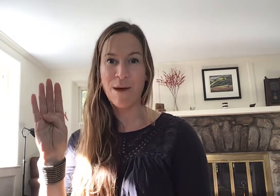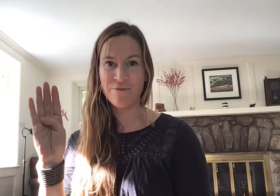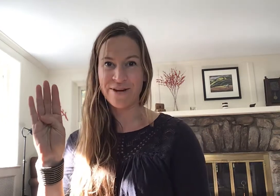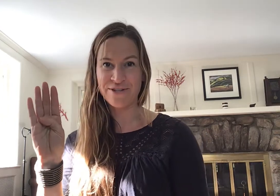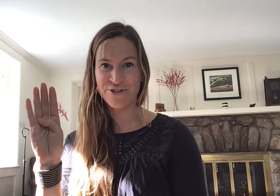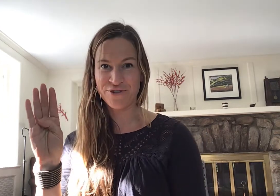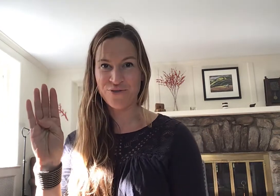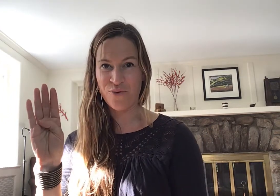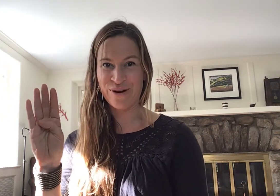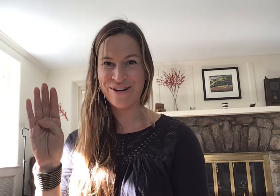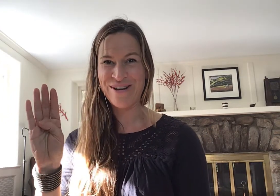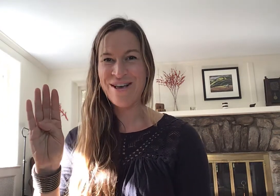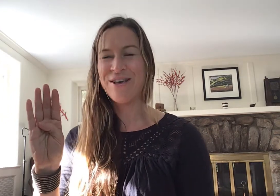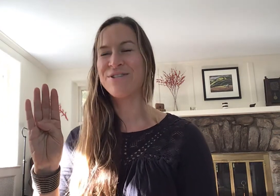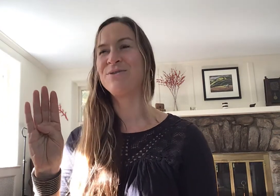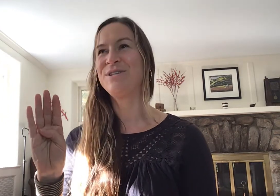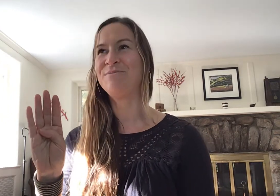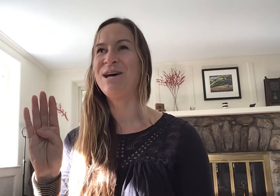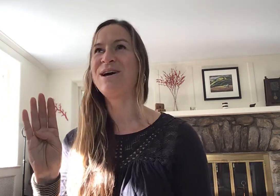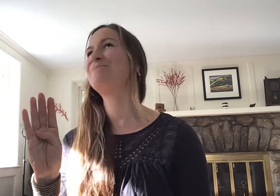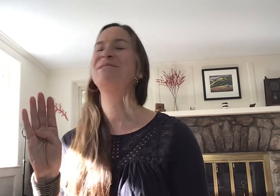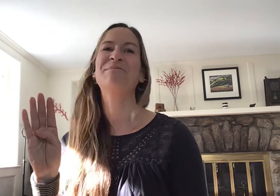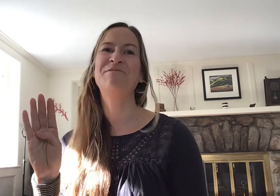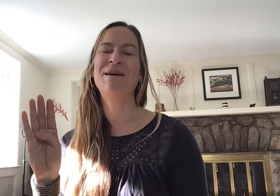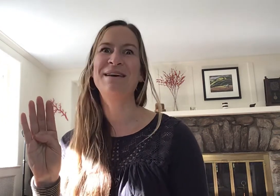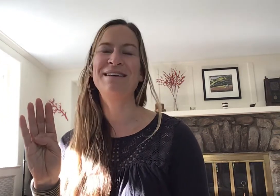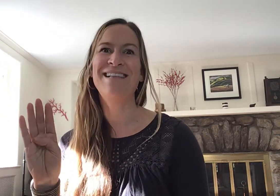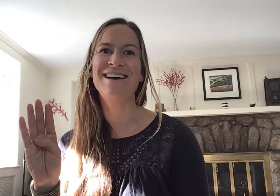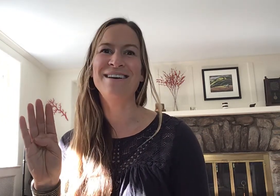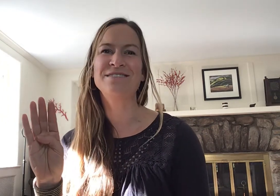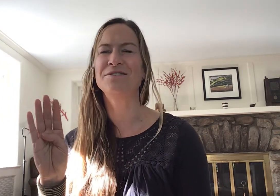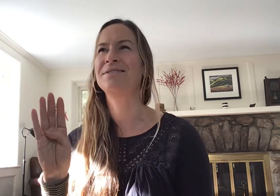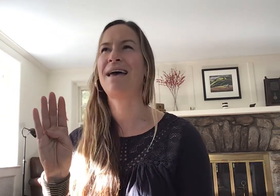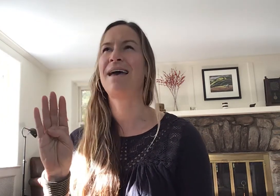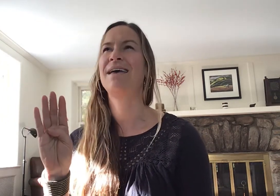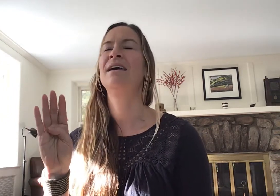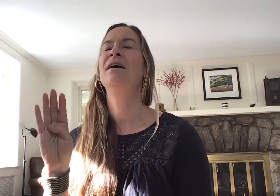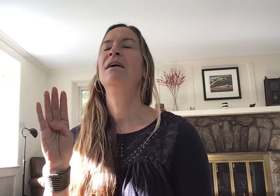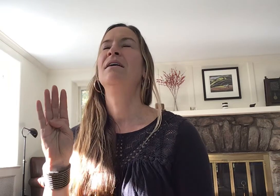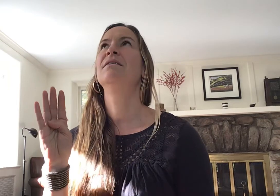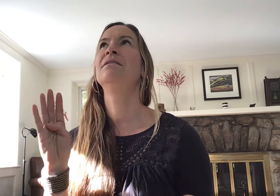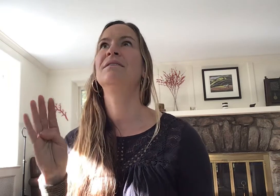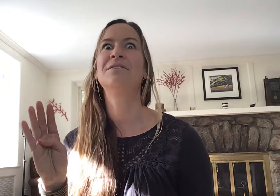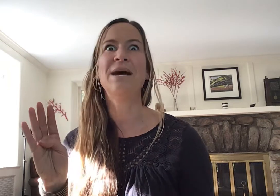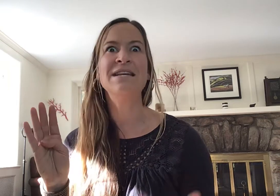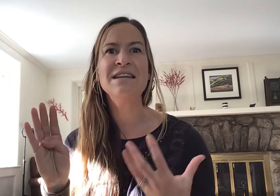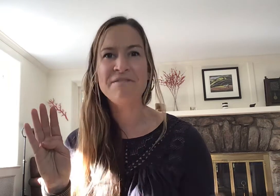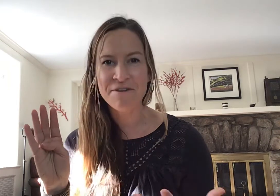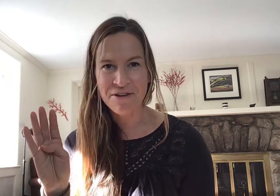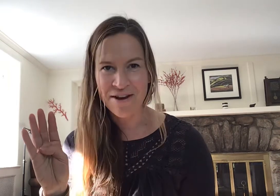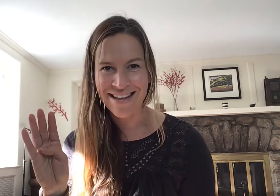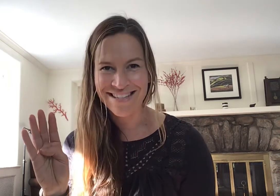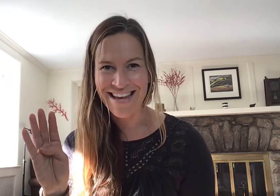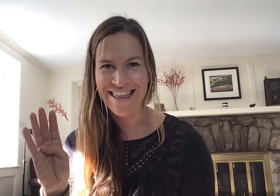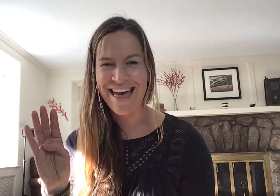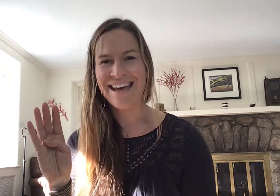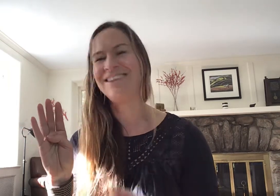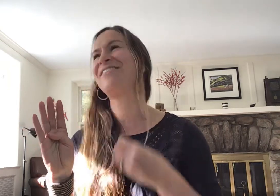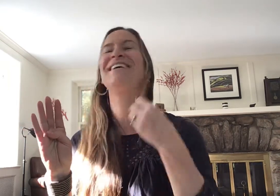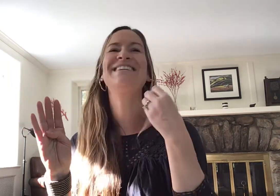memories are stored so sometimes some of my clients will say oh I never thought I'd say that you know I